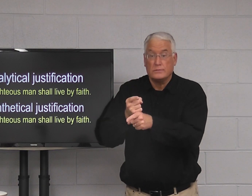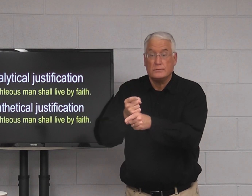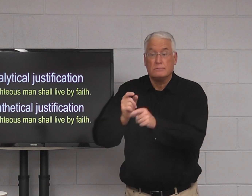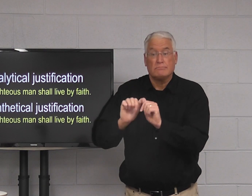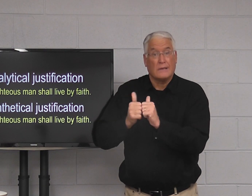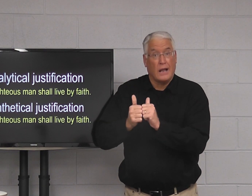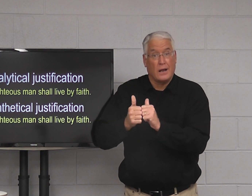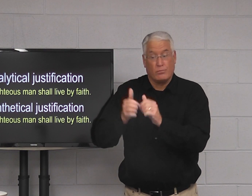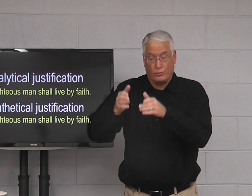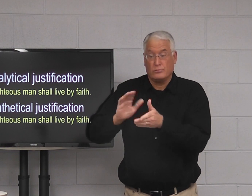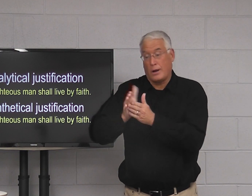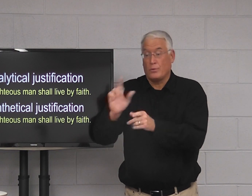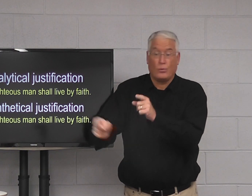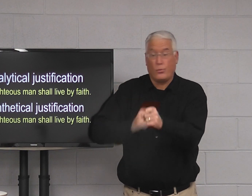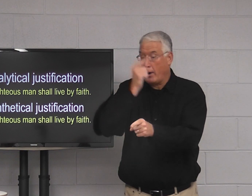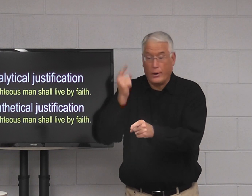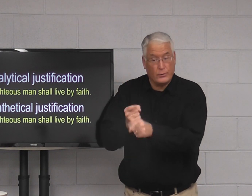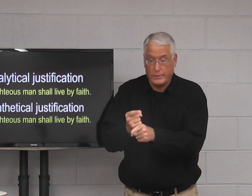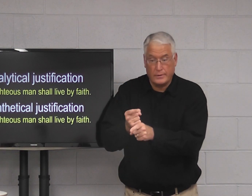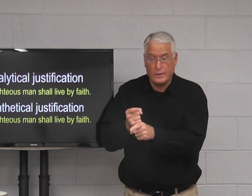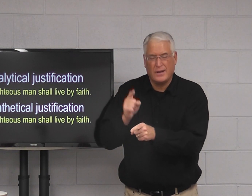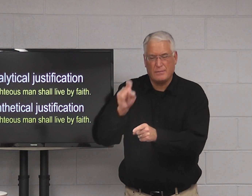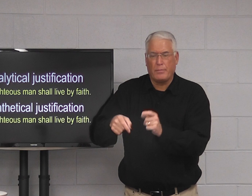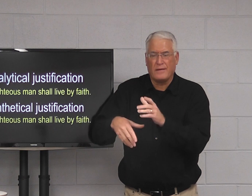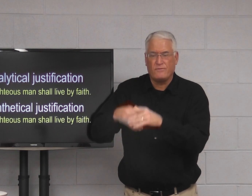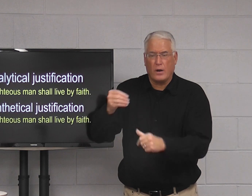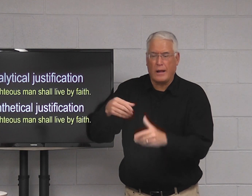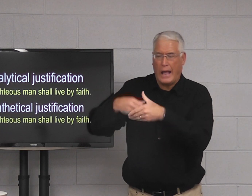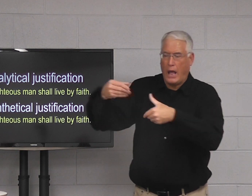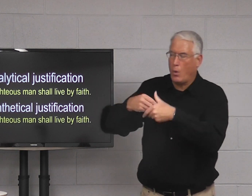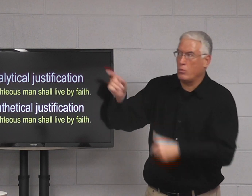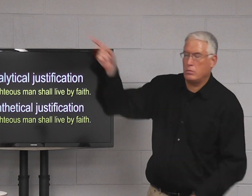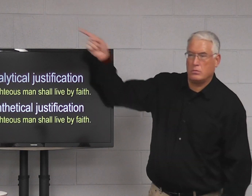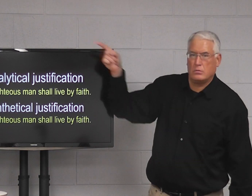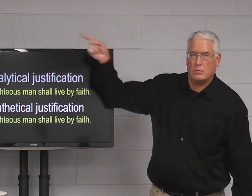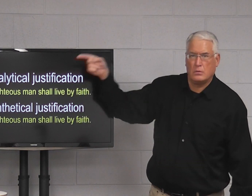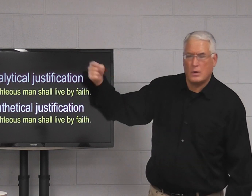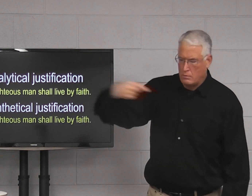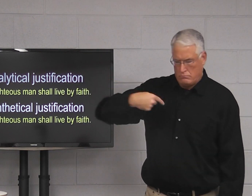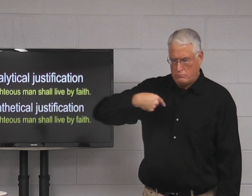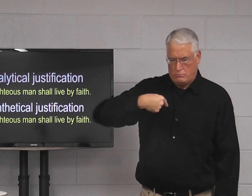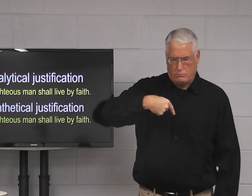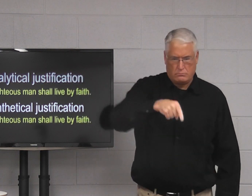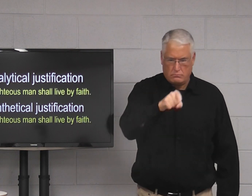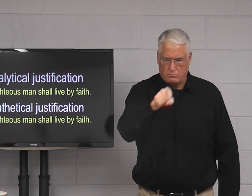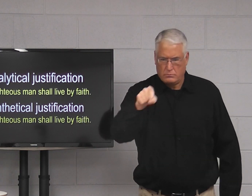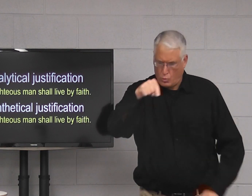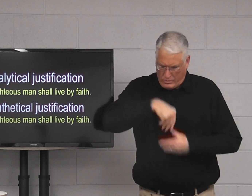Righteous? How? How does a person become righteous? It comes from God,